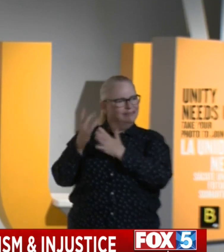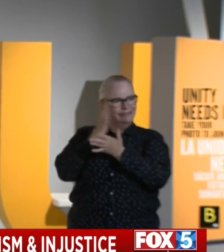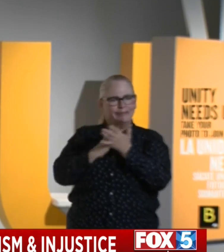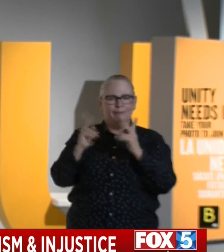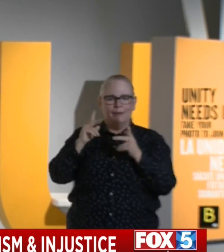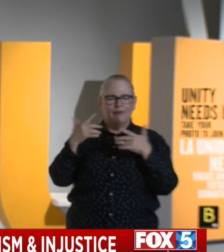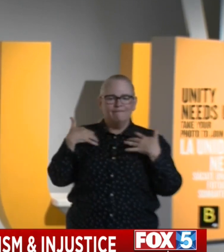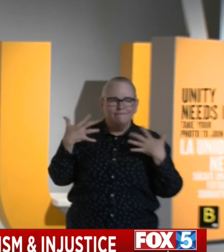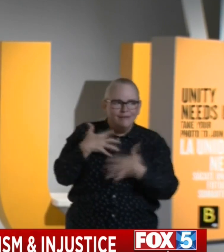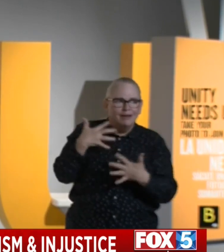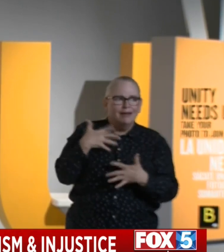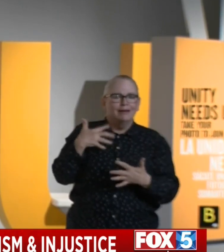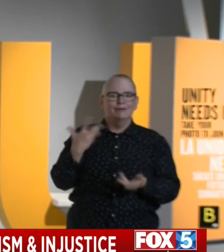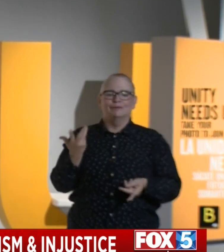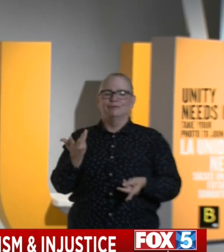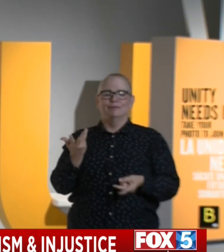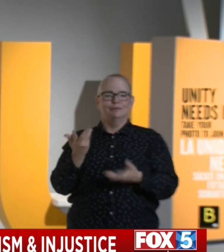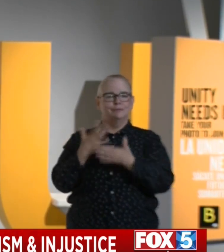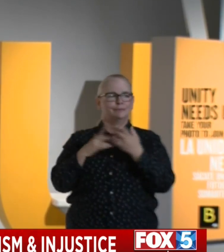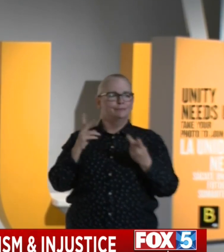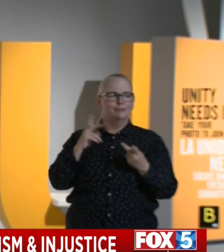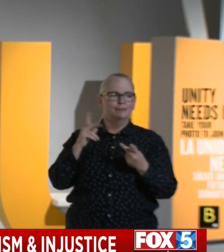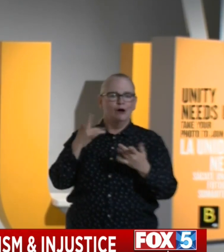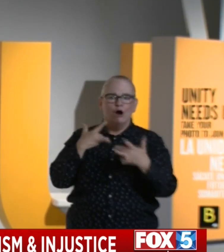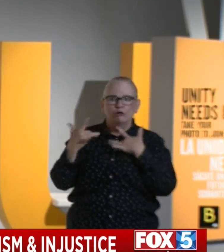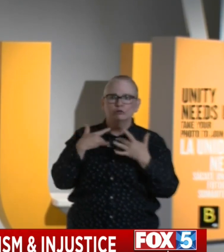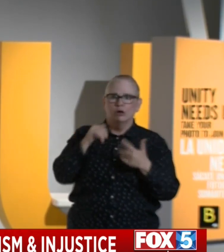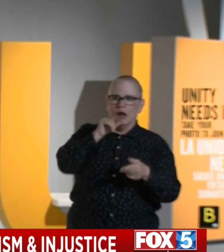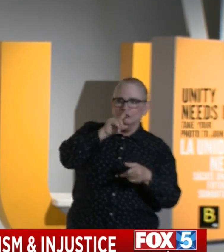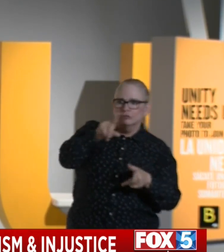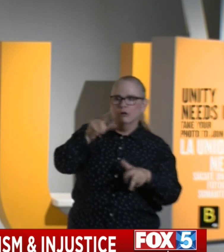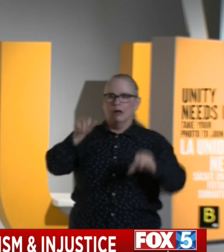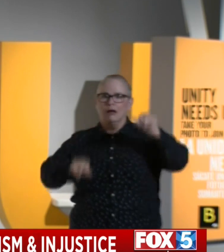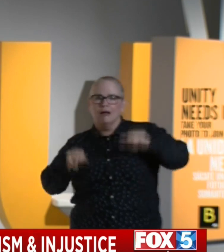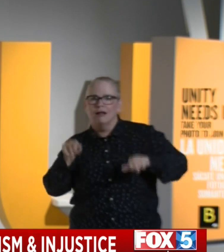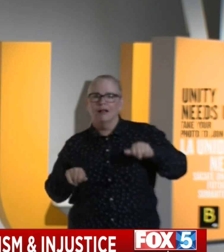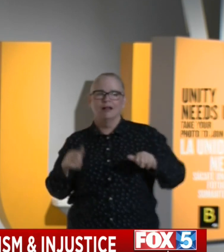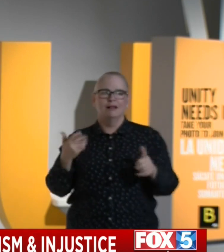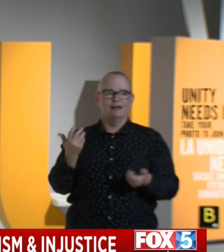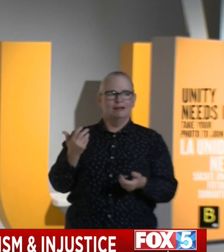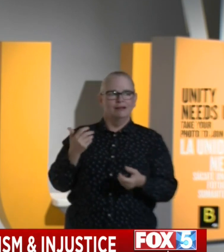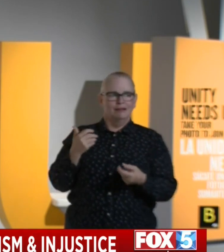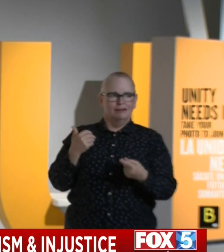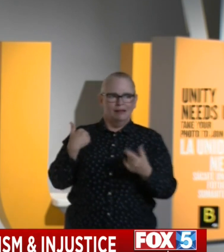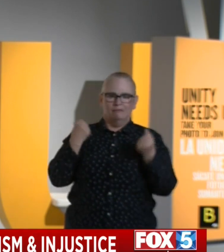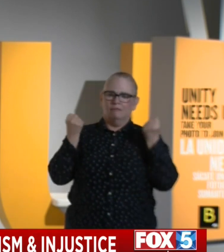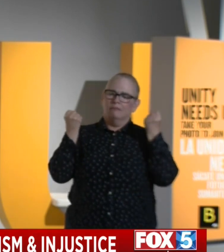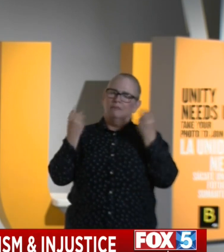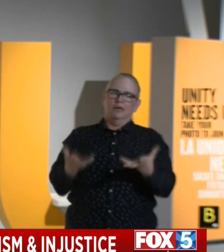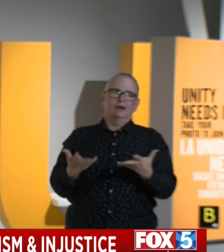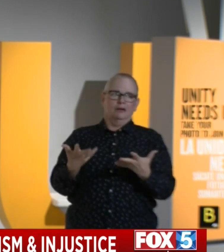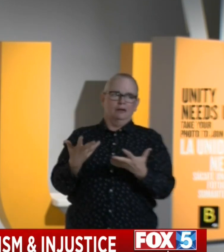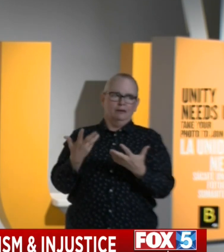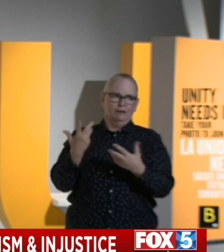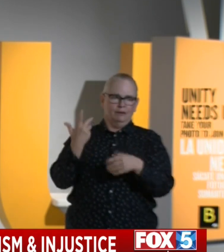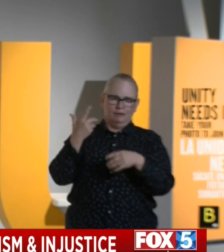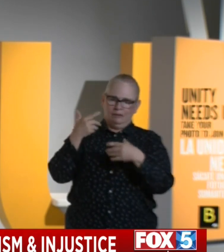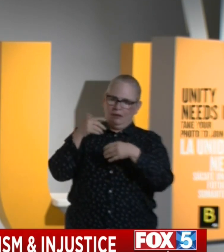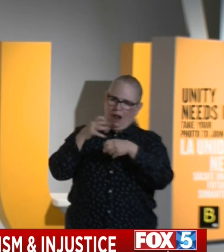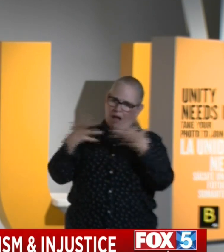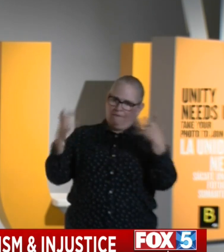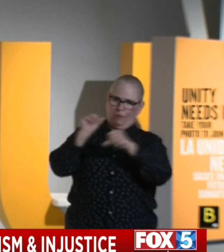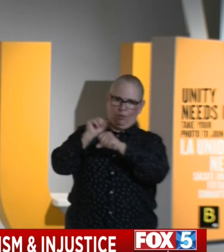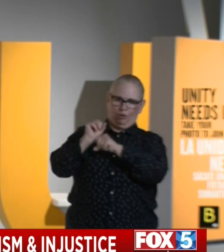We're seeing there's anxiety raise and concerns being brought to the forefront. We have so much work still left to do. There was a